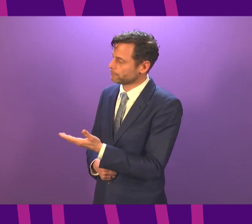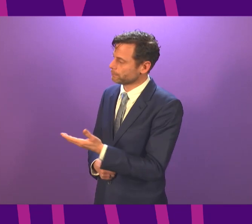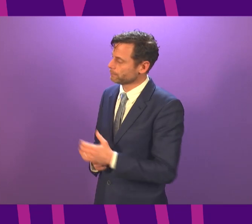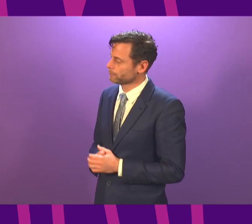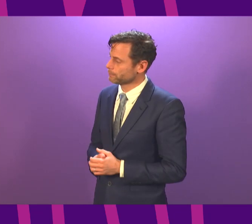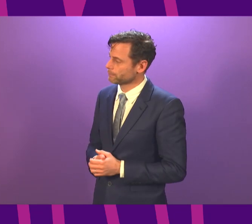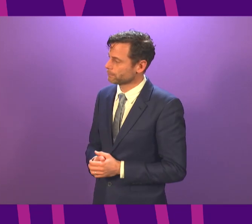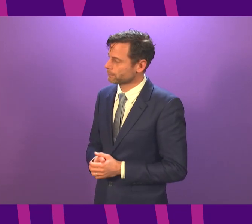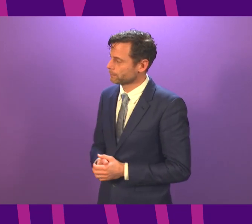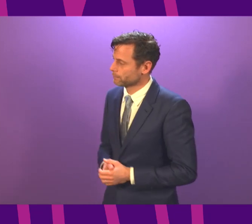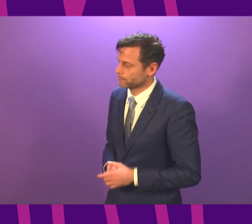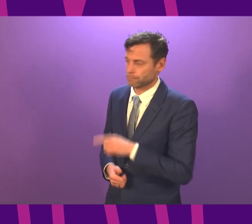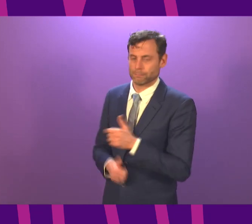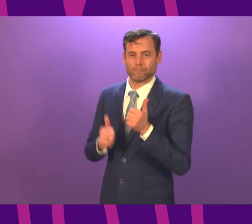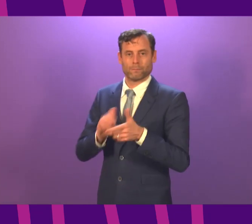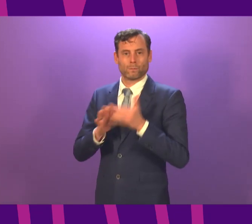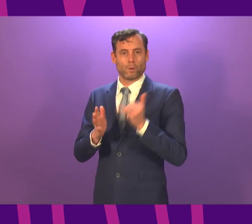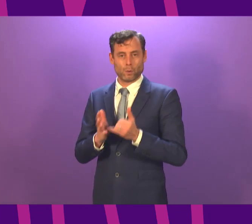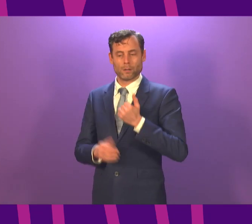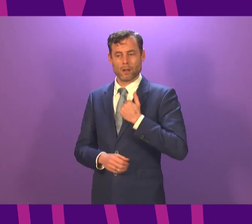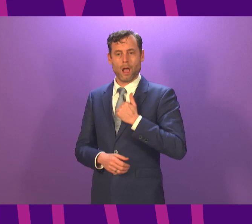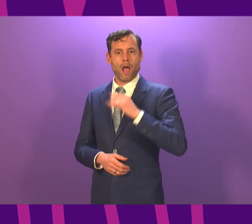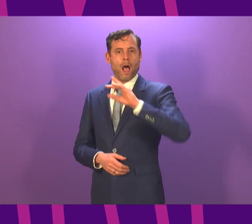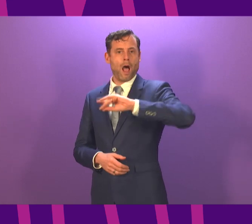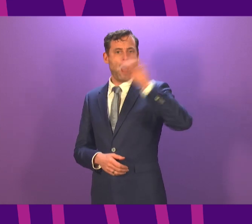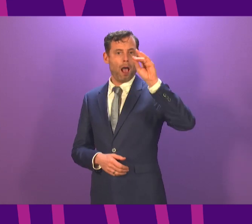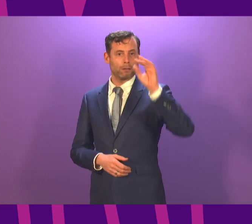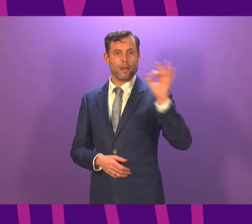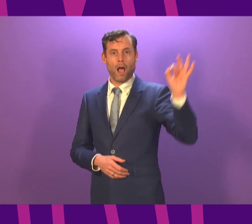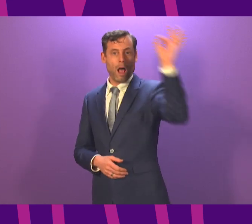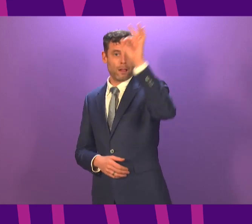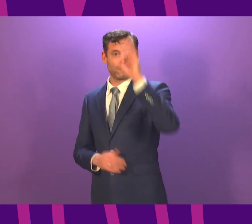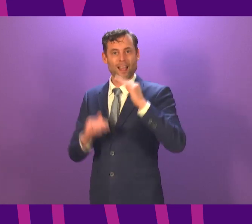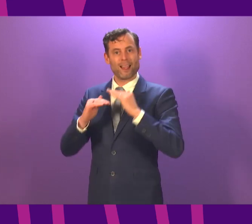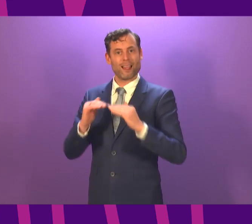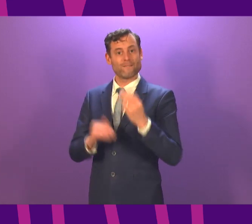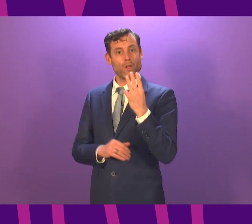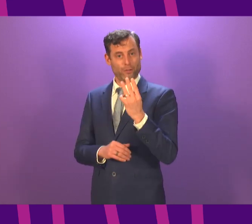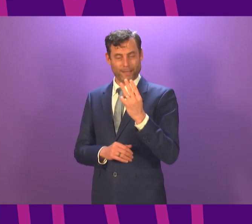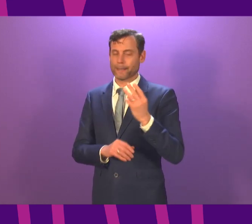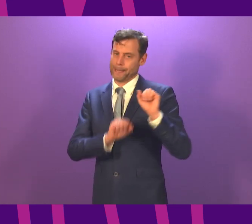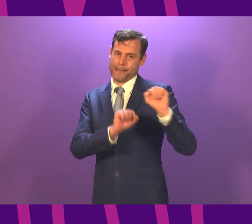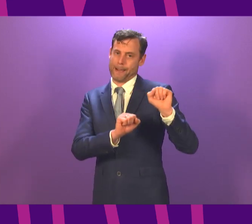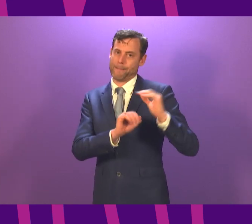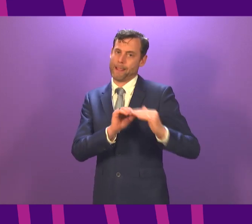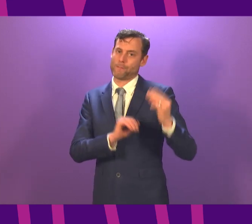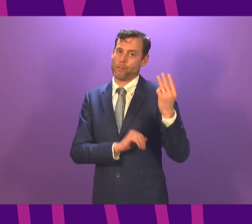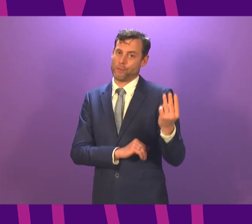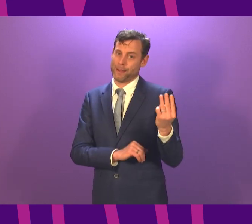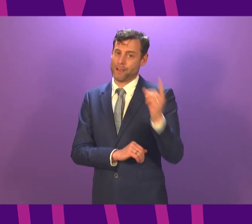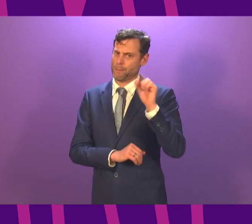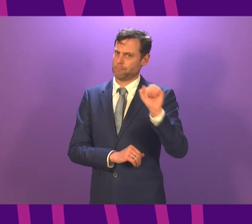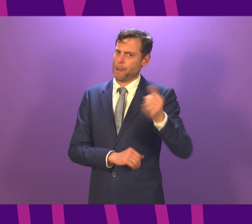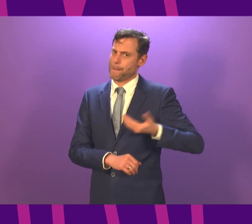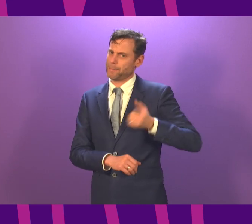Thank you. It's welcome news that parts of my Highlands and Islands region that are currently in level three will remain so but that also means businesses in the